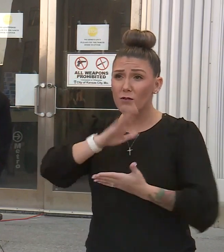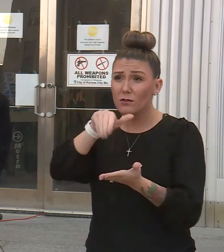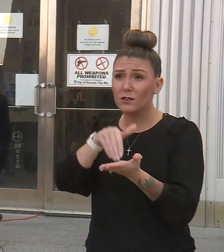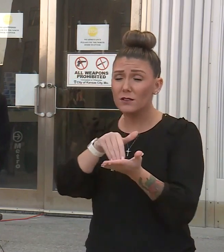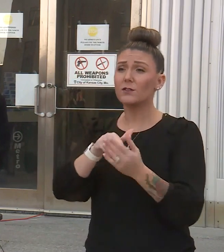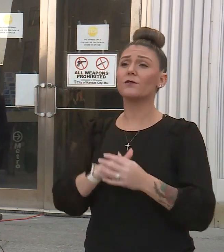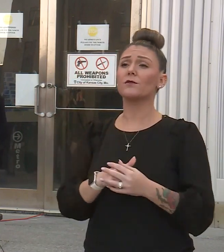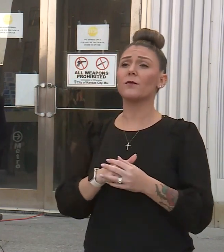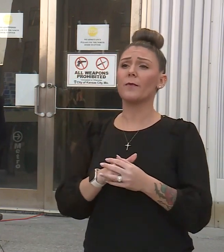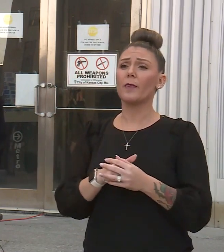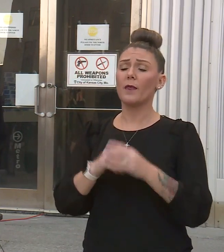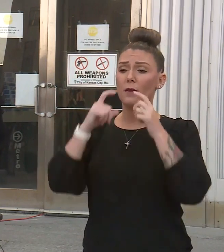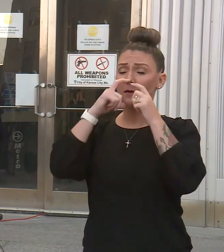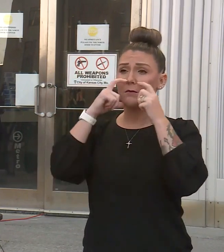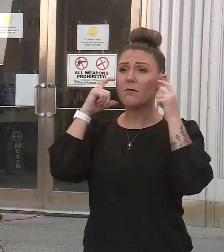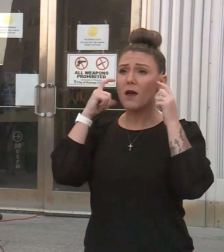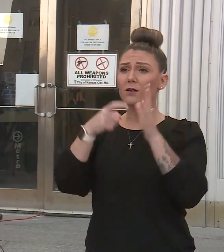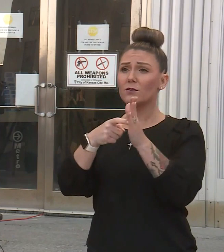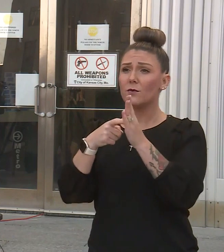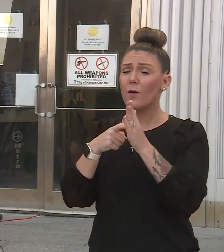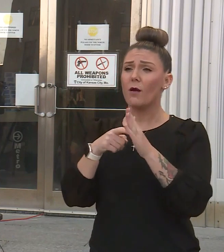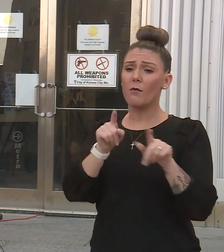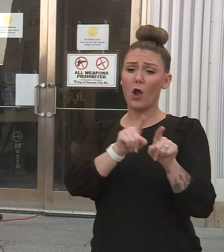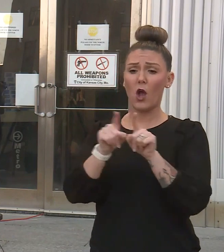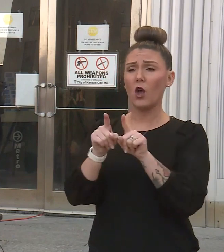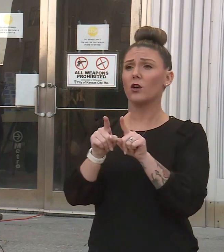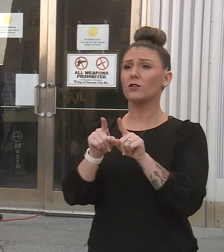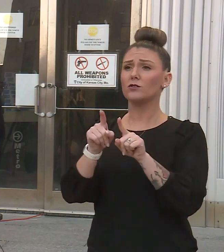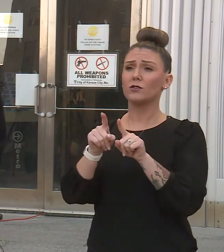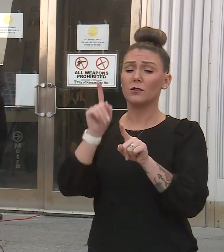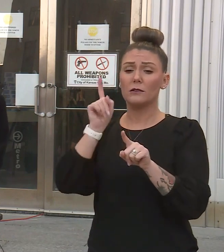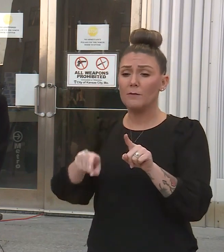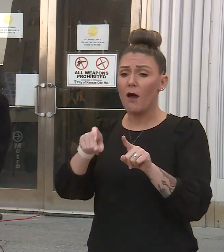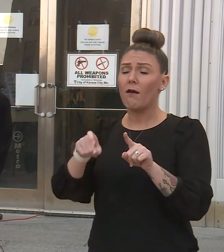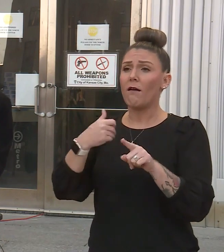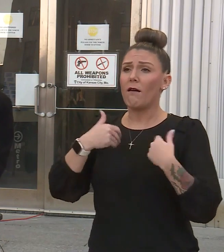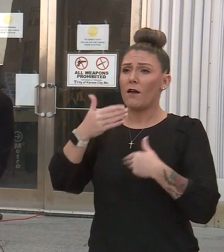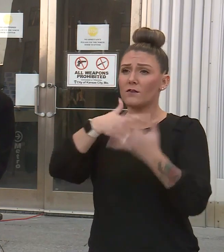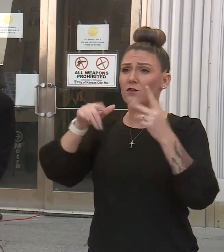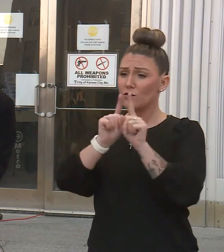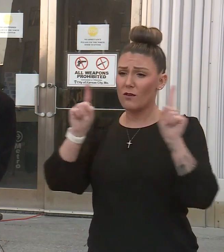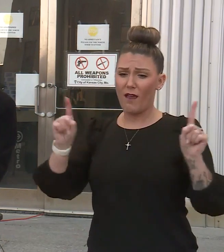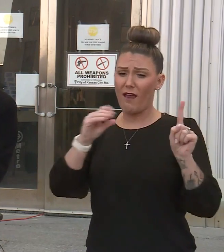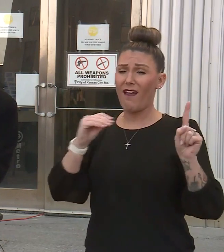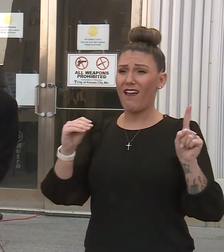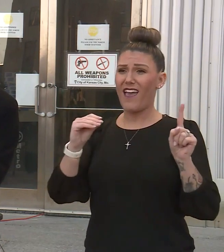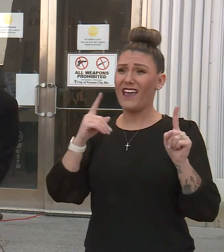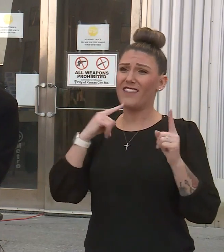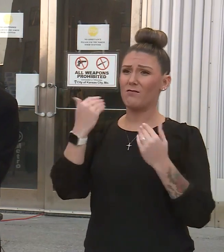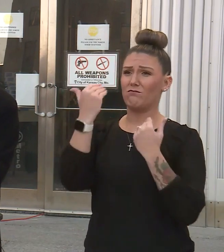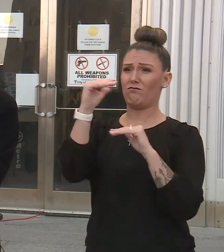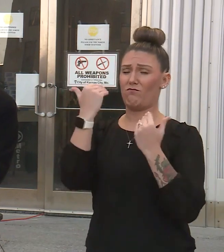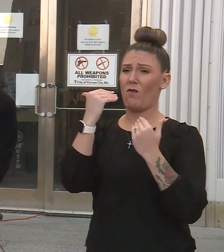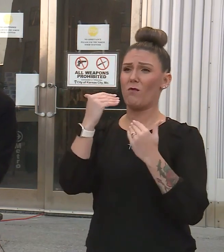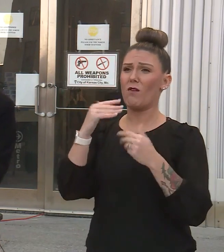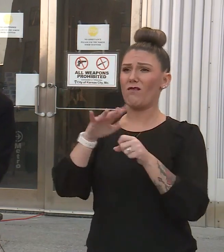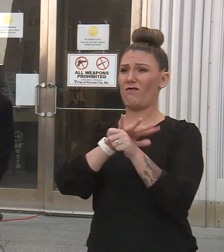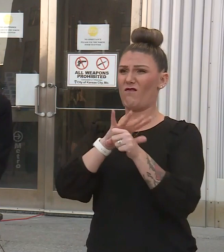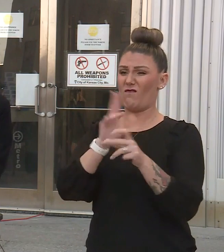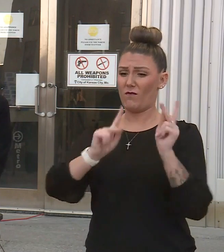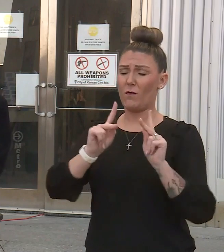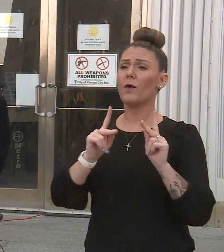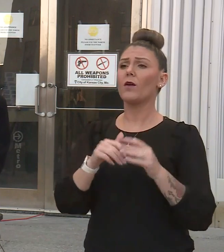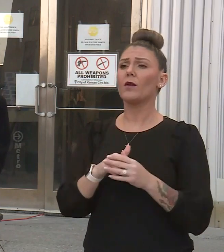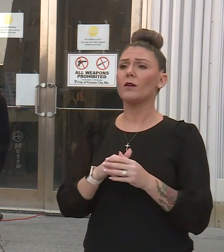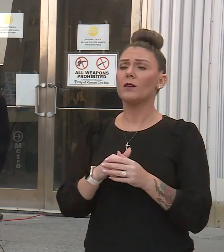will have a mask requirement and will be subject to social distancing and capacity requirements as well. There is much question